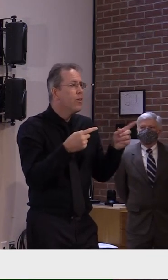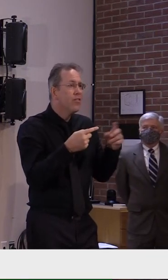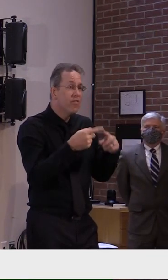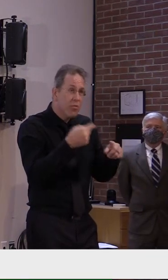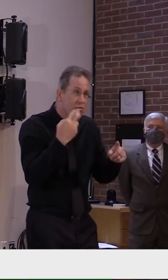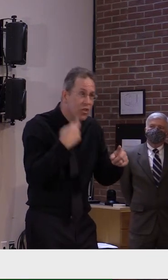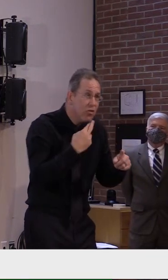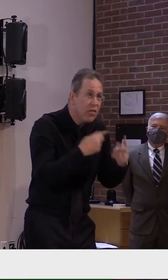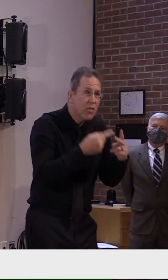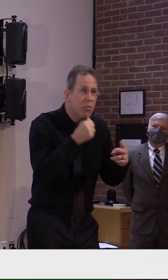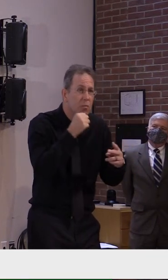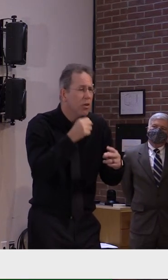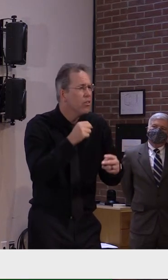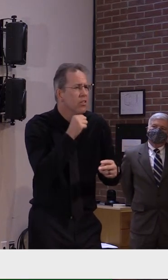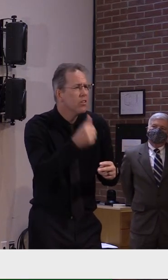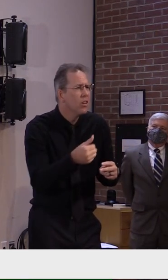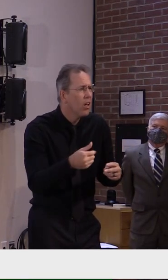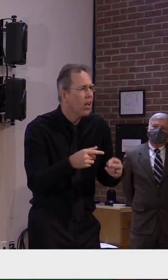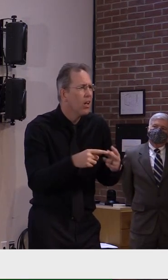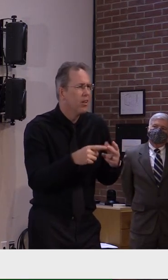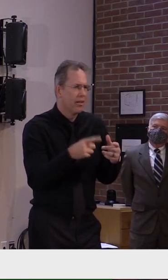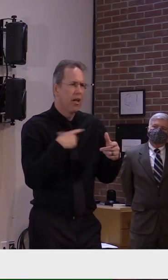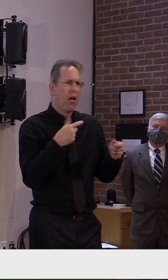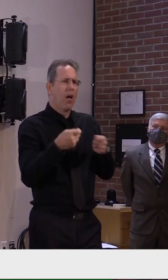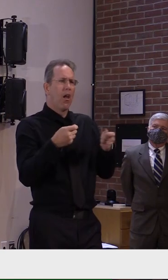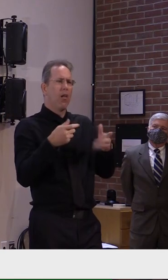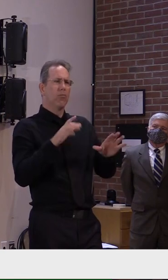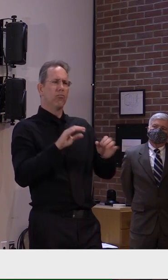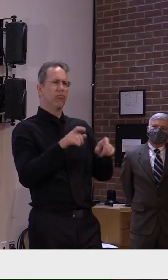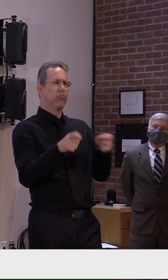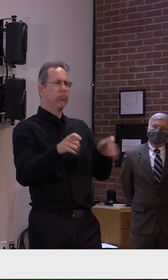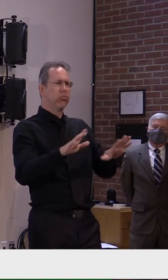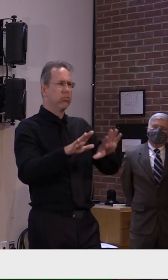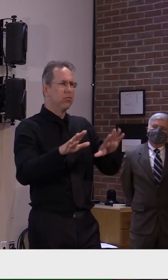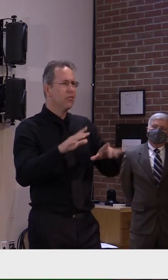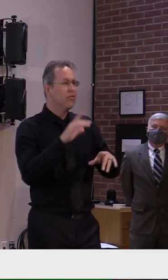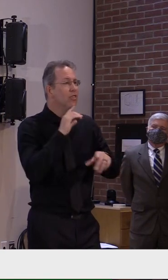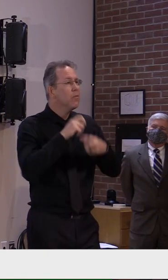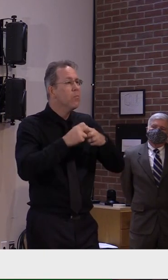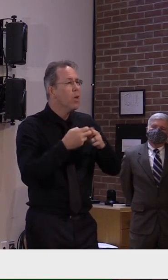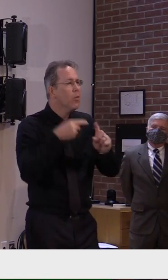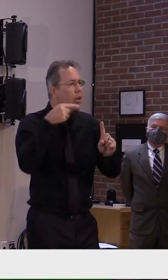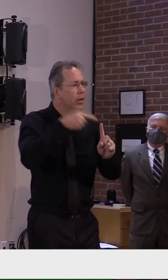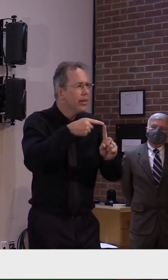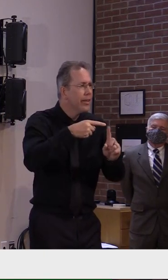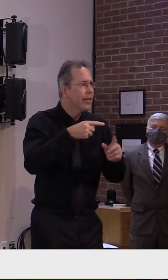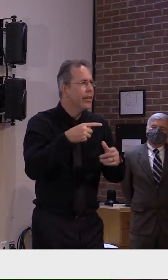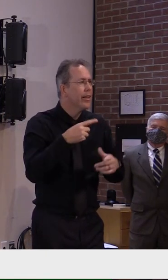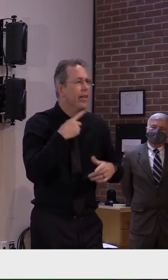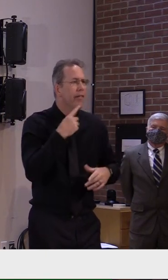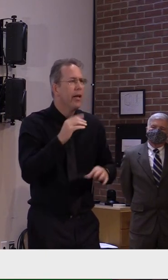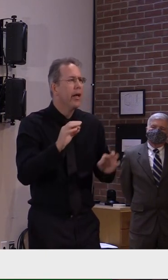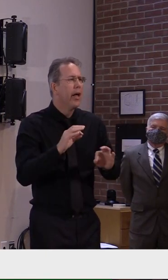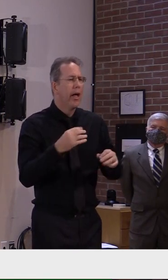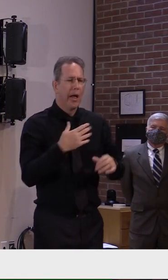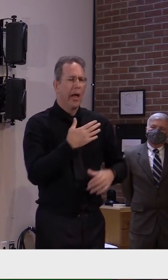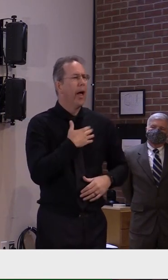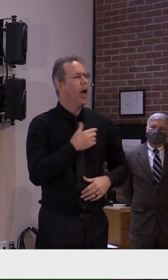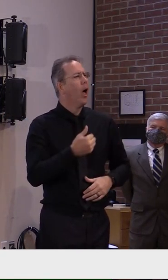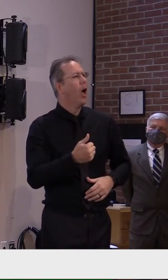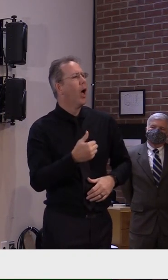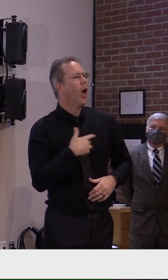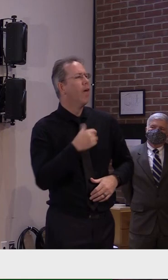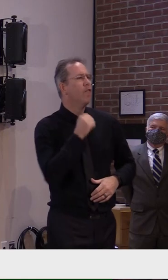I would say I know it is difficult. We're a victim of our own success because we've done a lot and protected